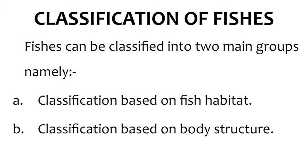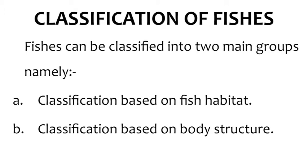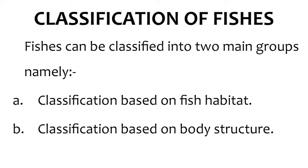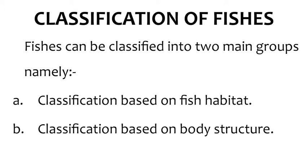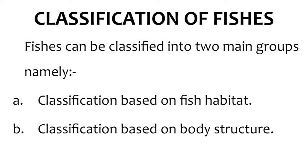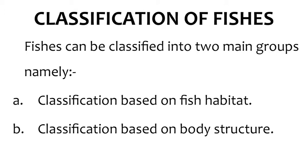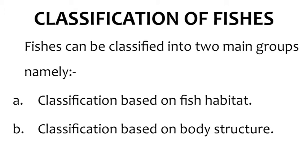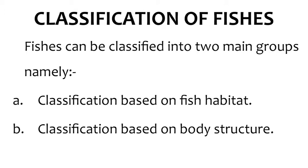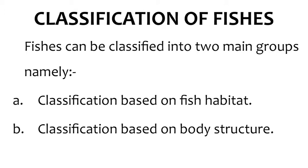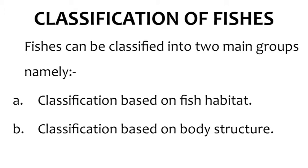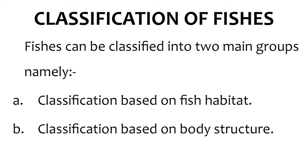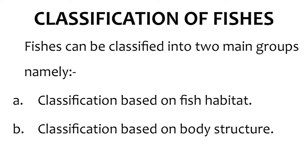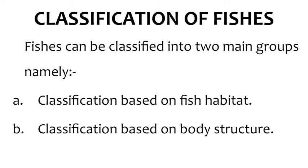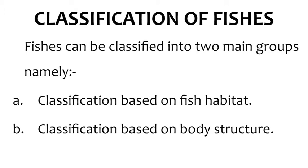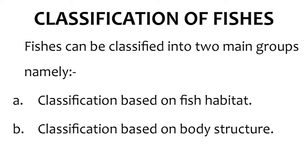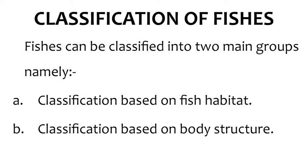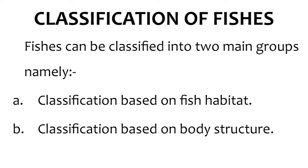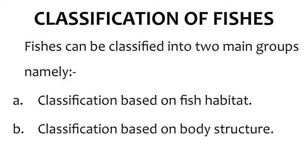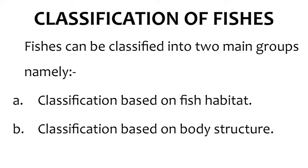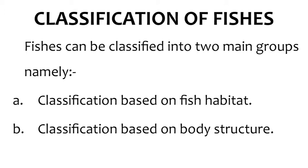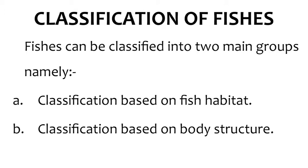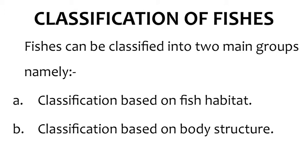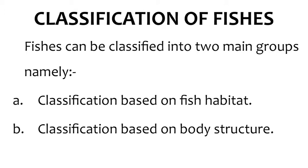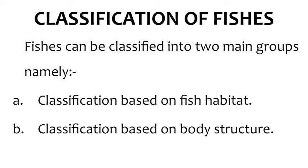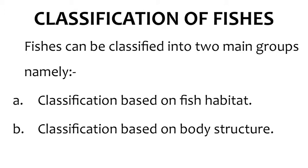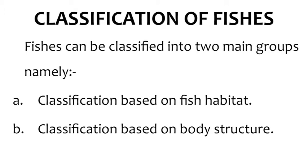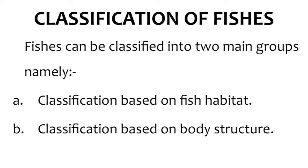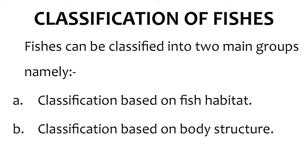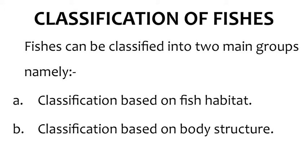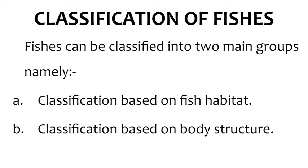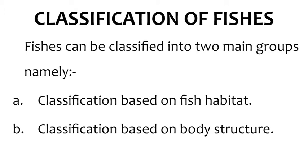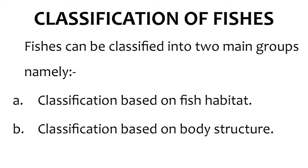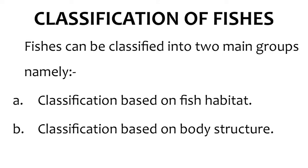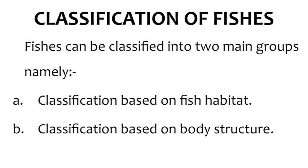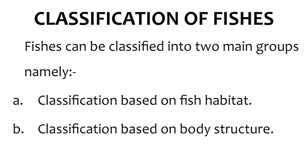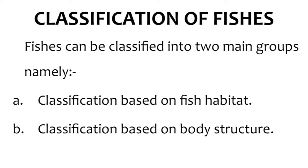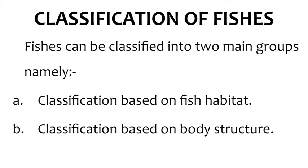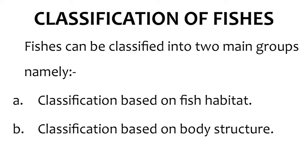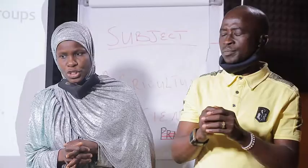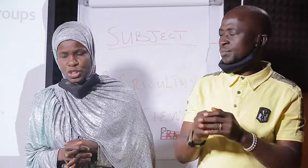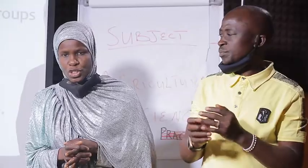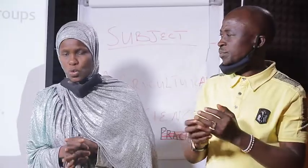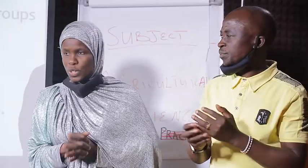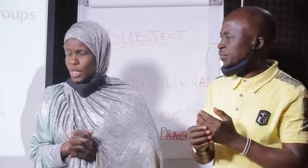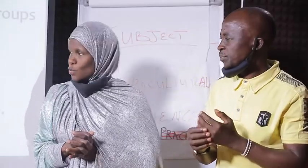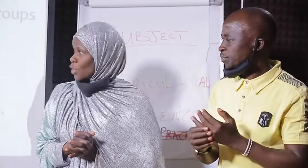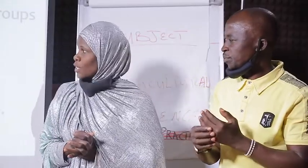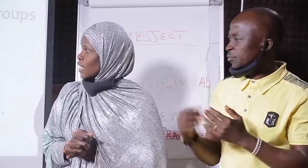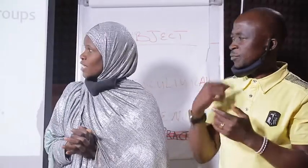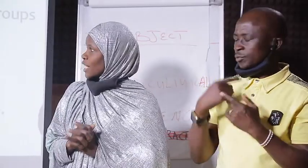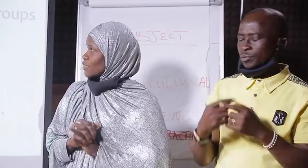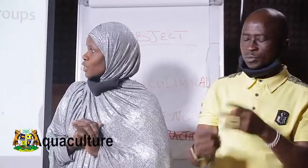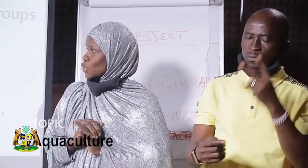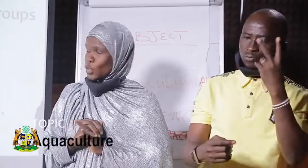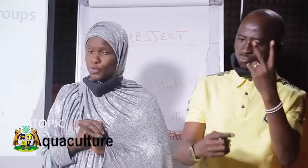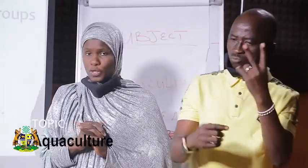classification based on what? Their body structure, which is also known as their morphology. We said what?